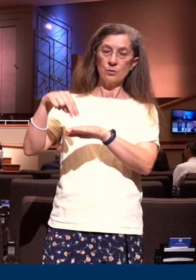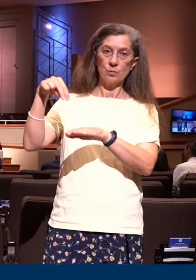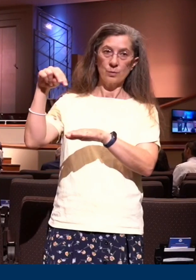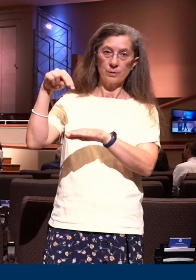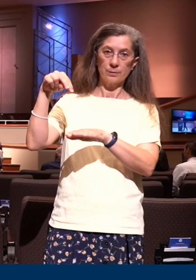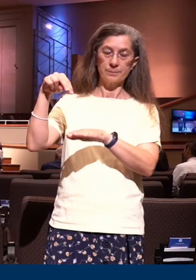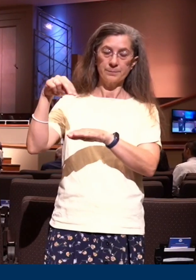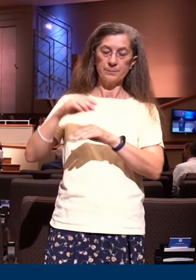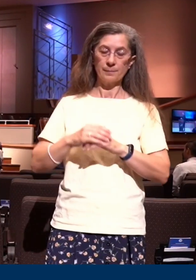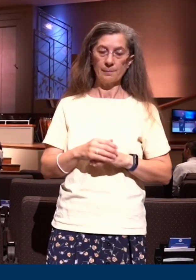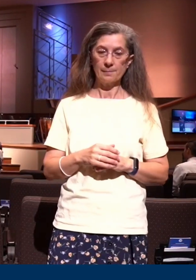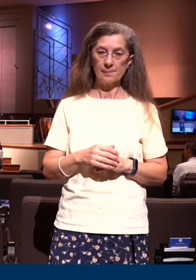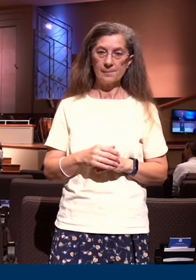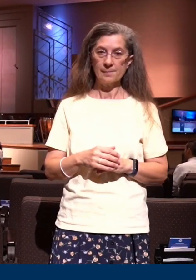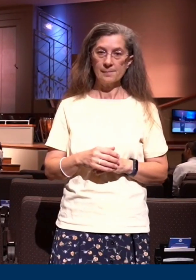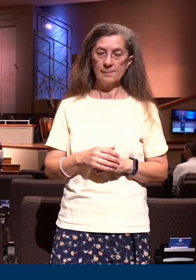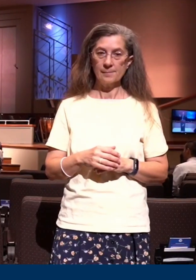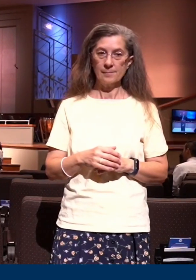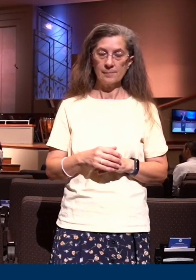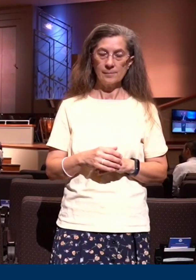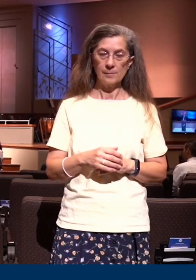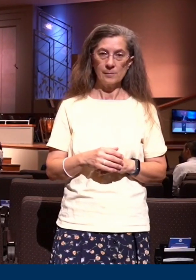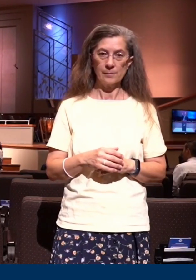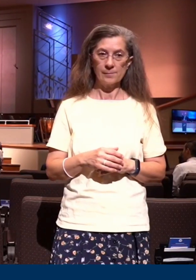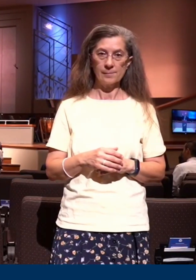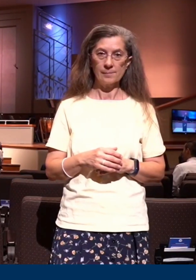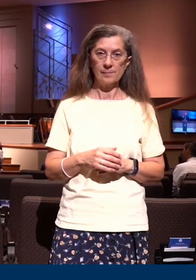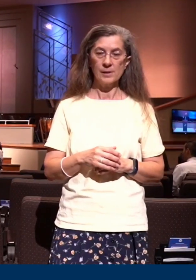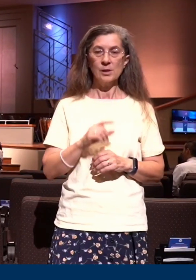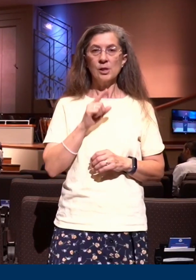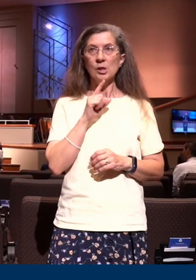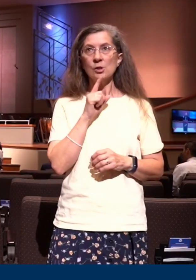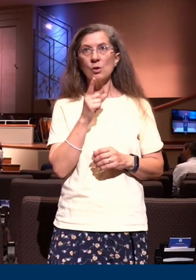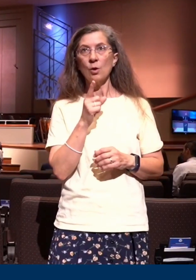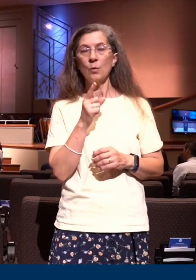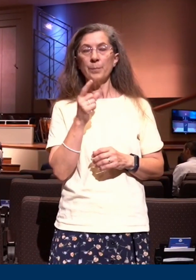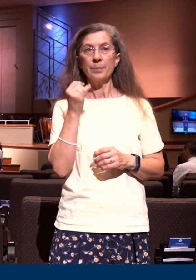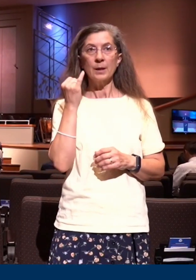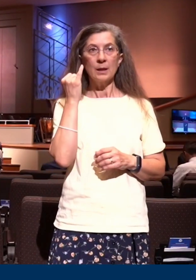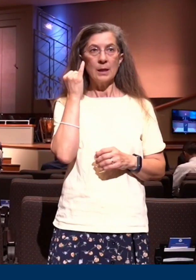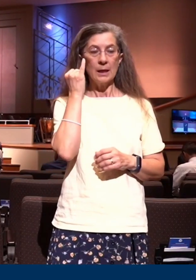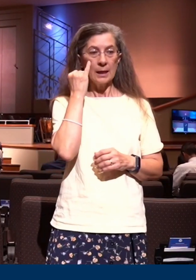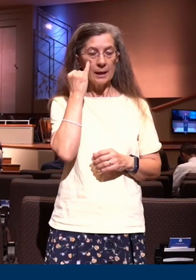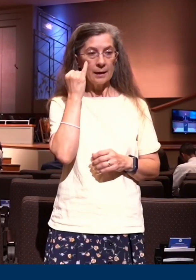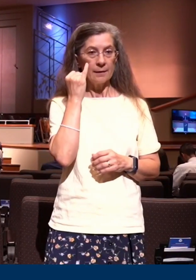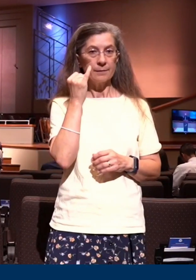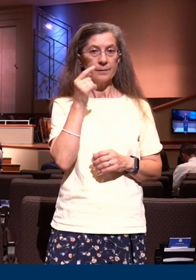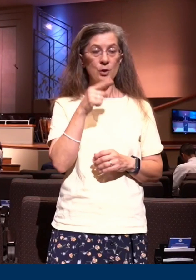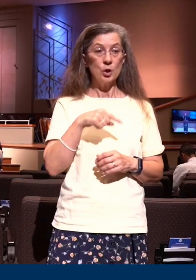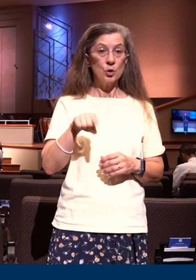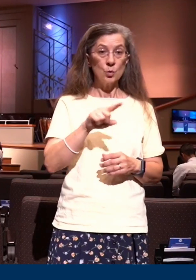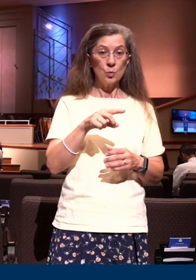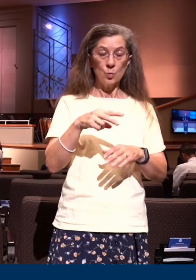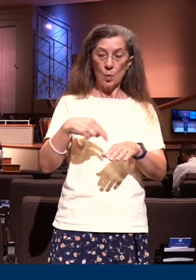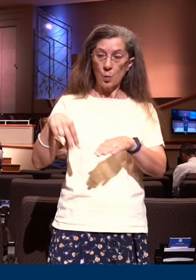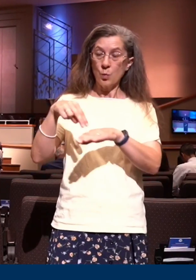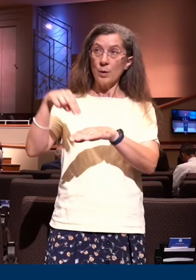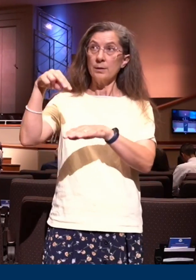burial and now in His resurrection. So, if Colossians 3 says you have been risen with Christ which